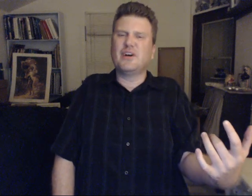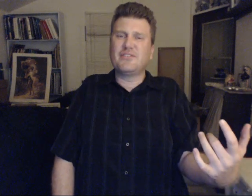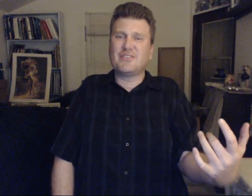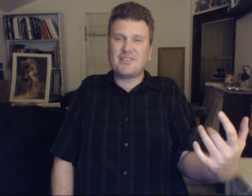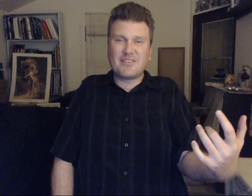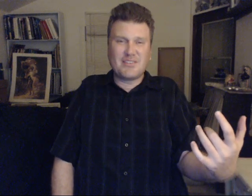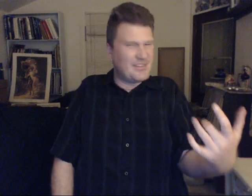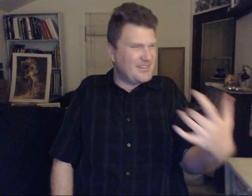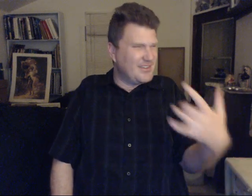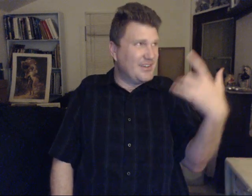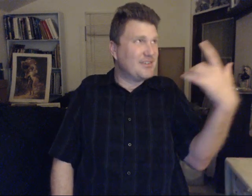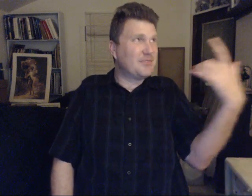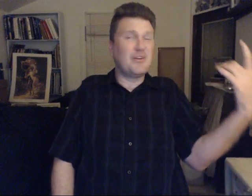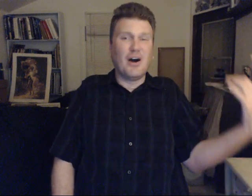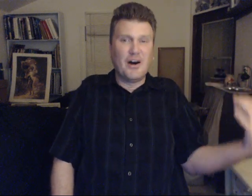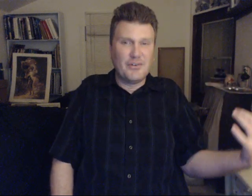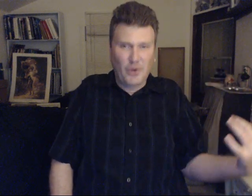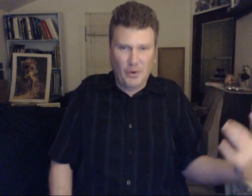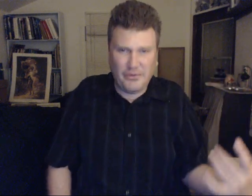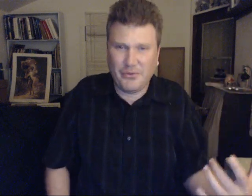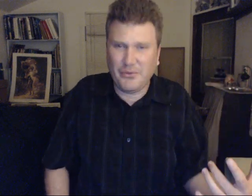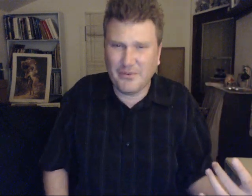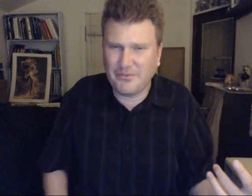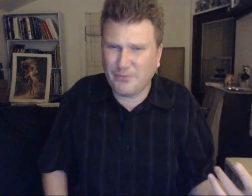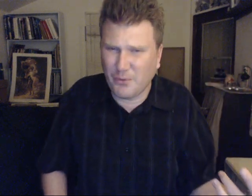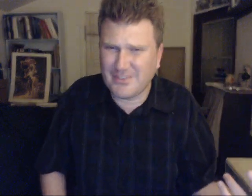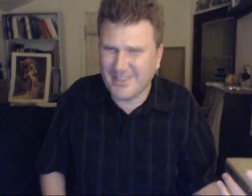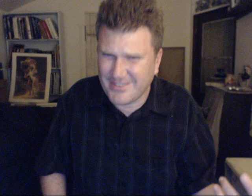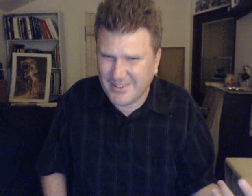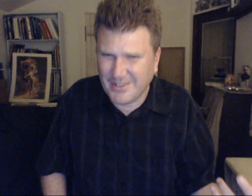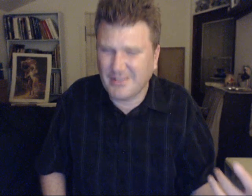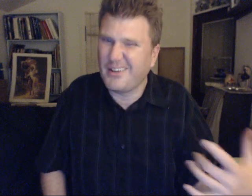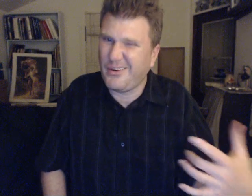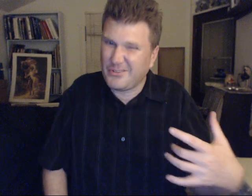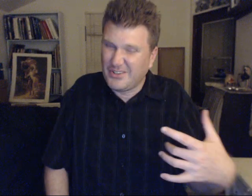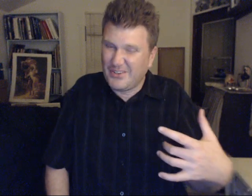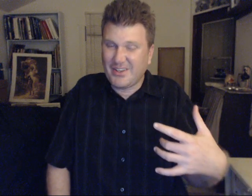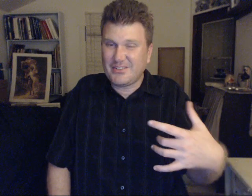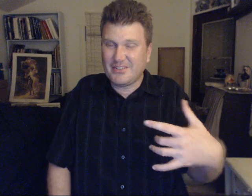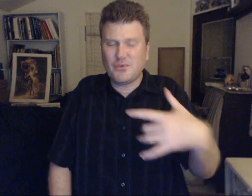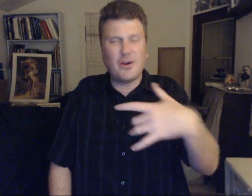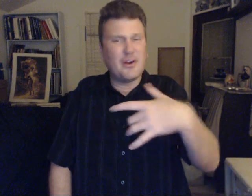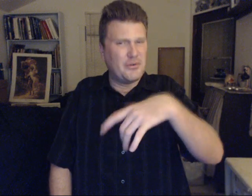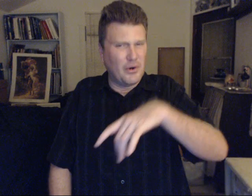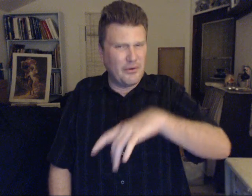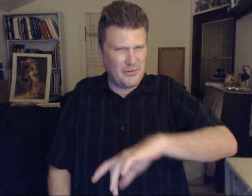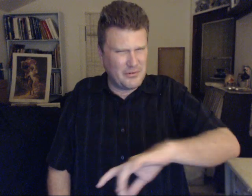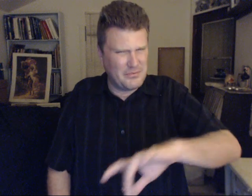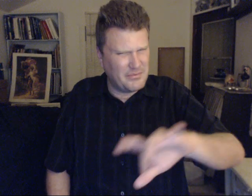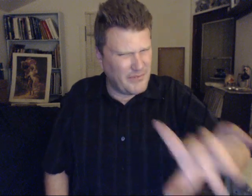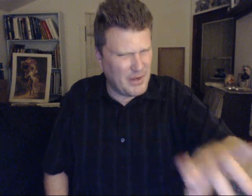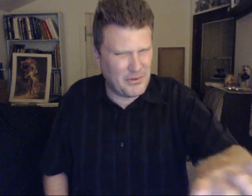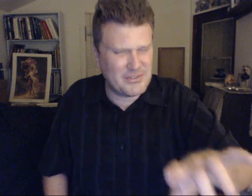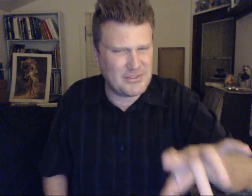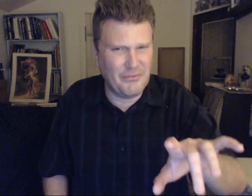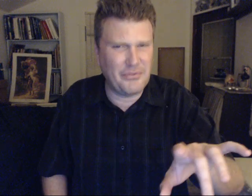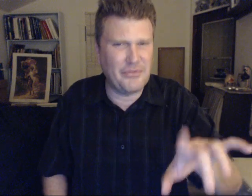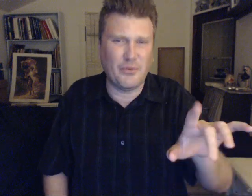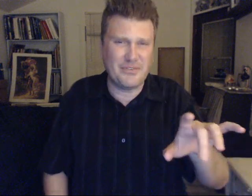Realizing. It is beyond your third. Fourth density. Realizations. You are at a well vibration. Of fourth